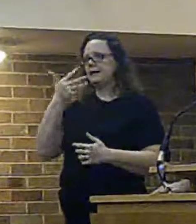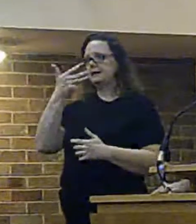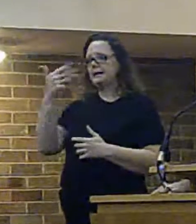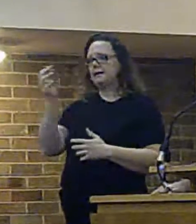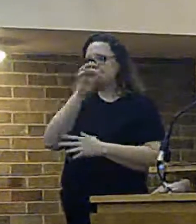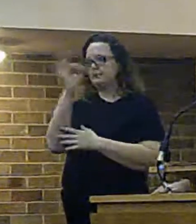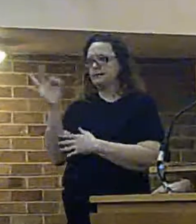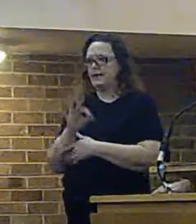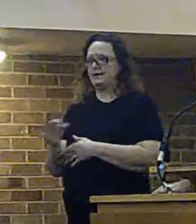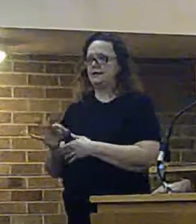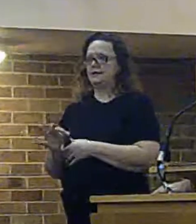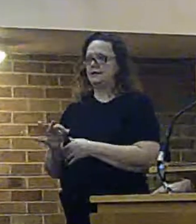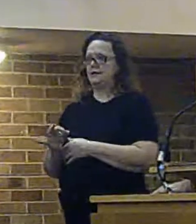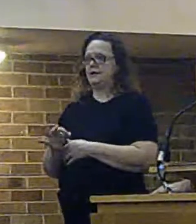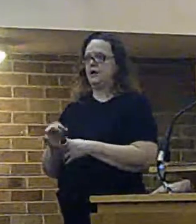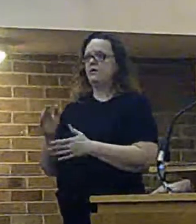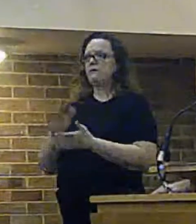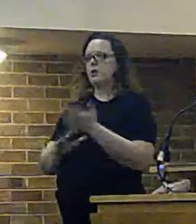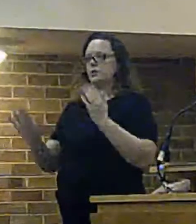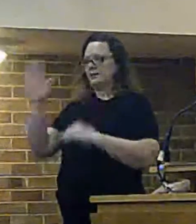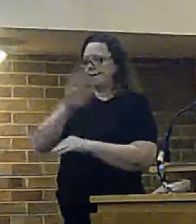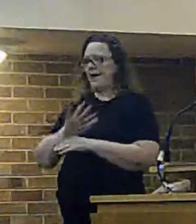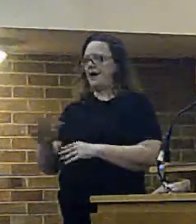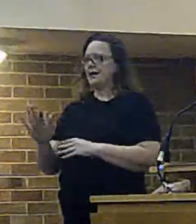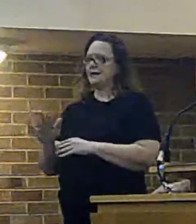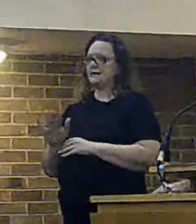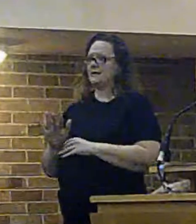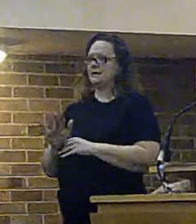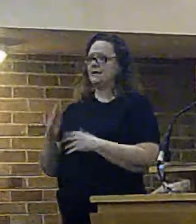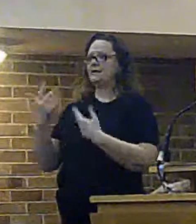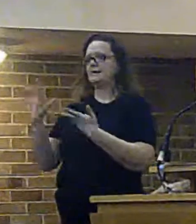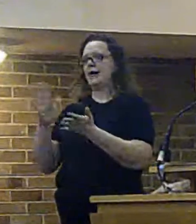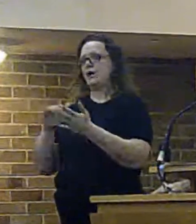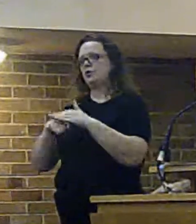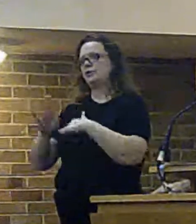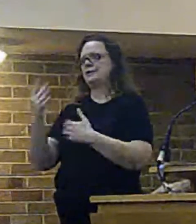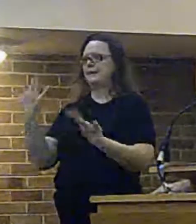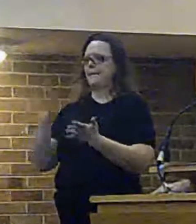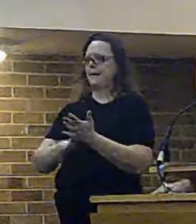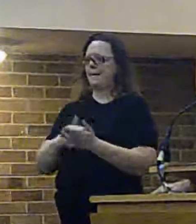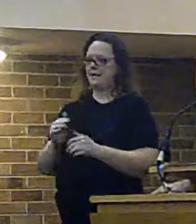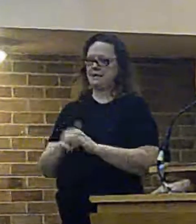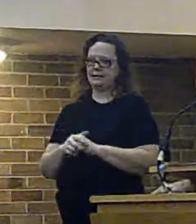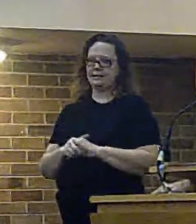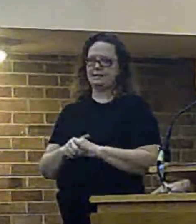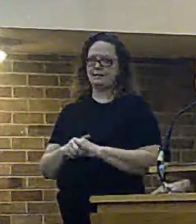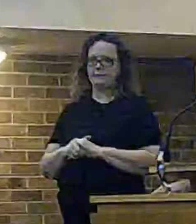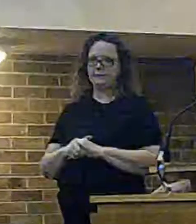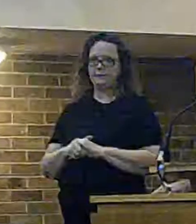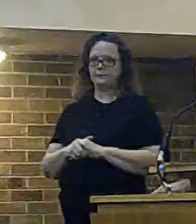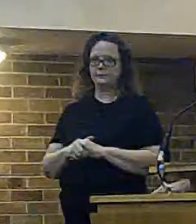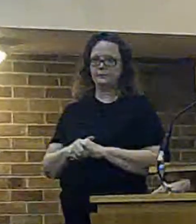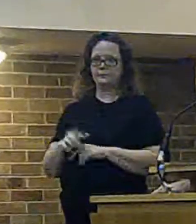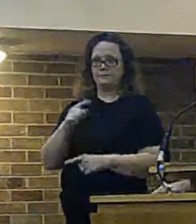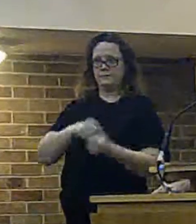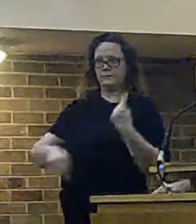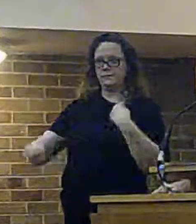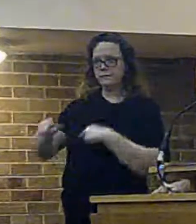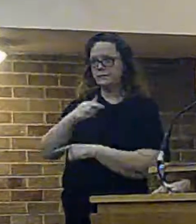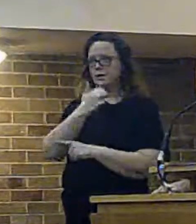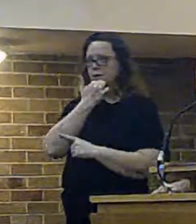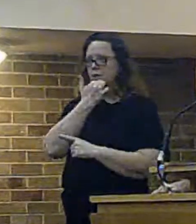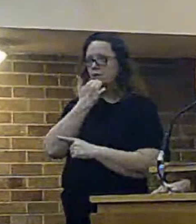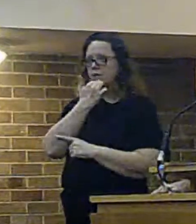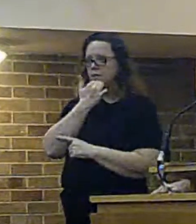the national average response time for dwelling fires only bearing in mind our figures include